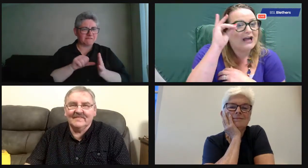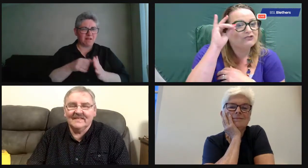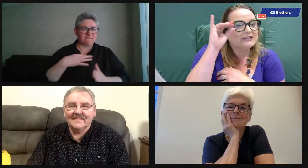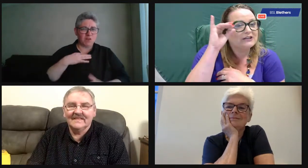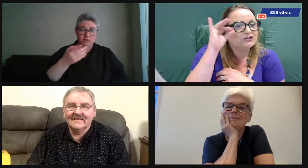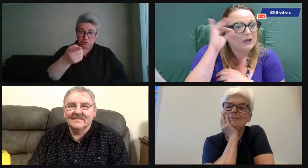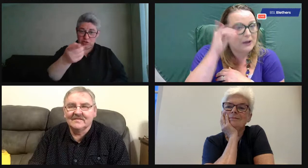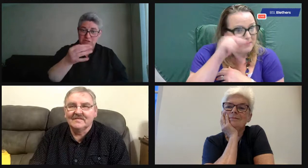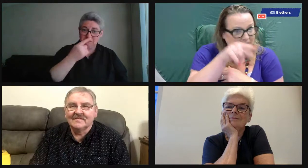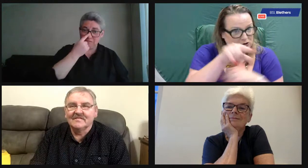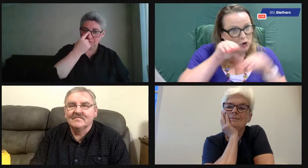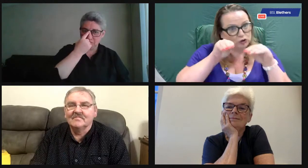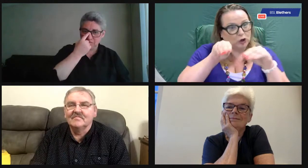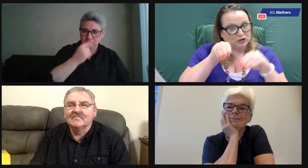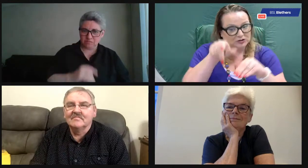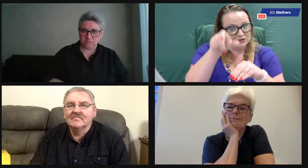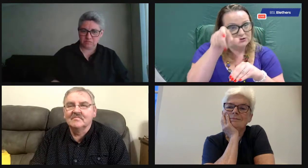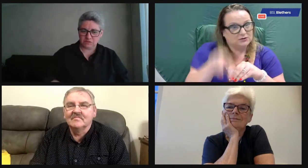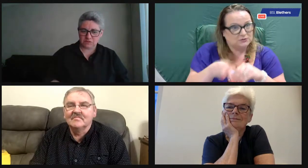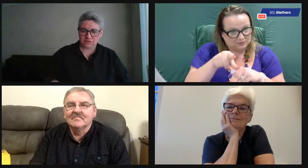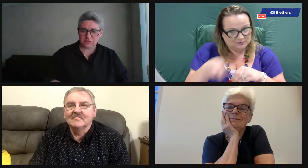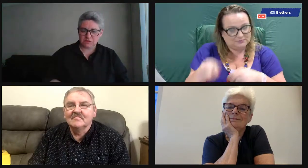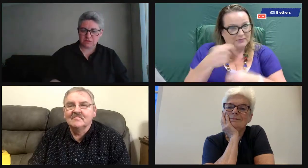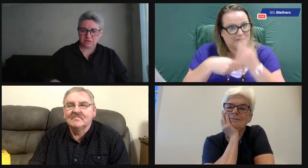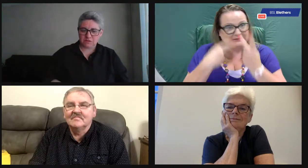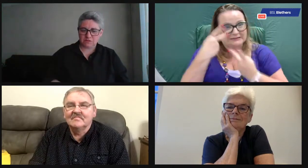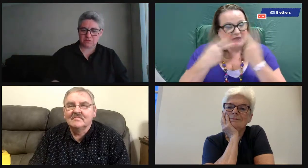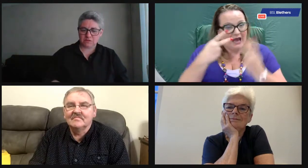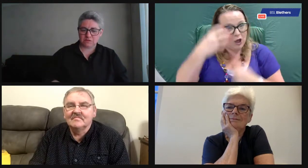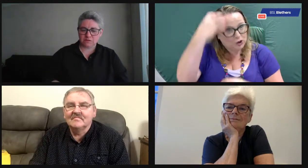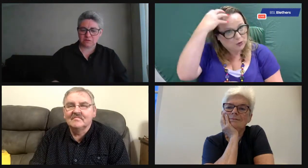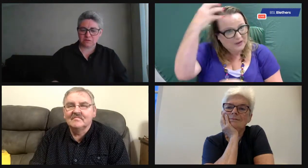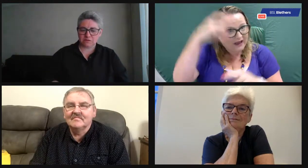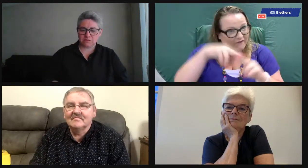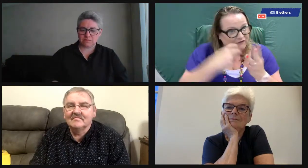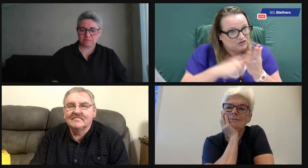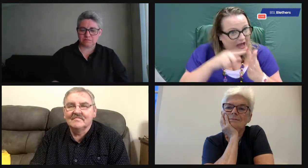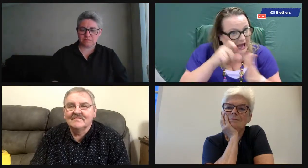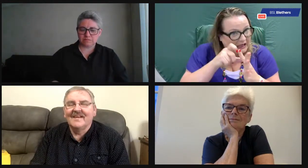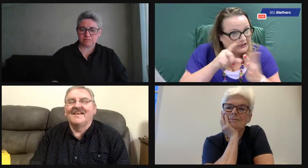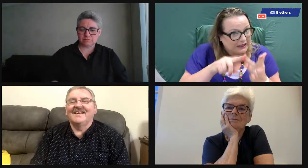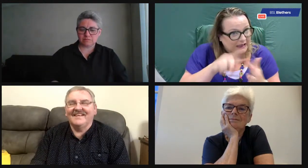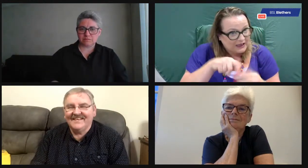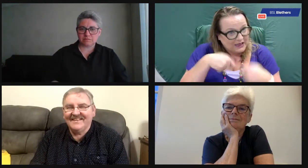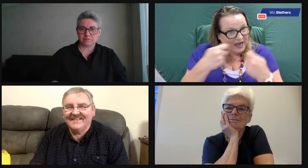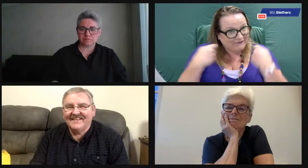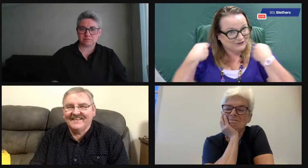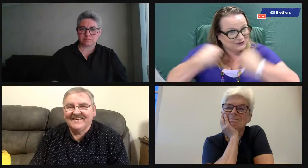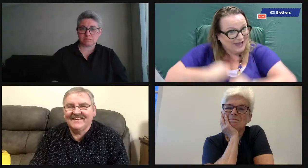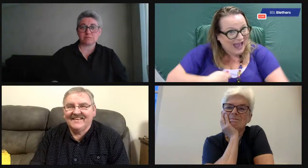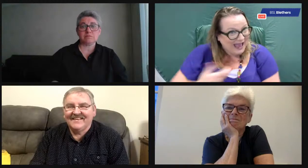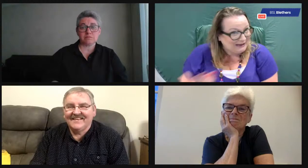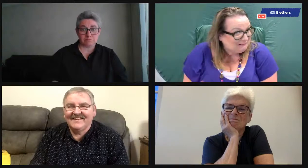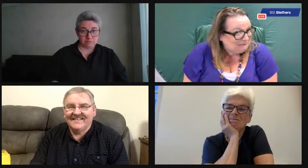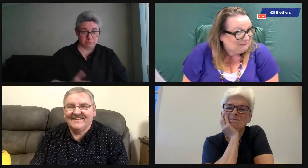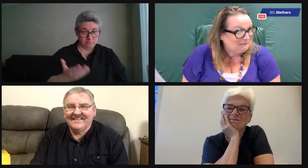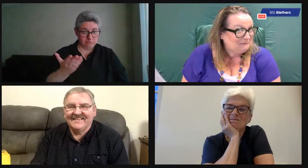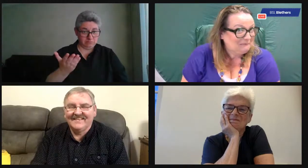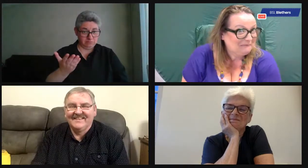same things. So bringing someone new could be difficult. Well, why don't you, you know, give